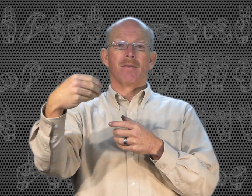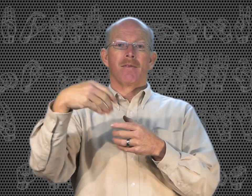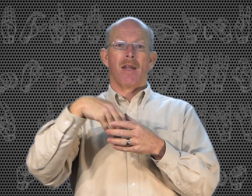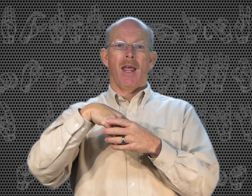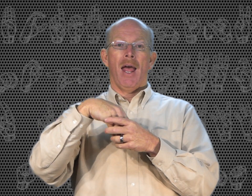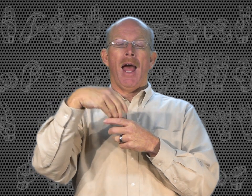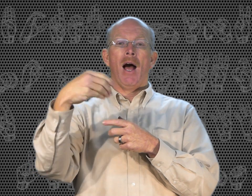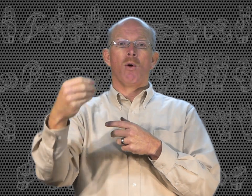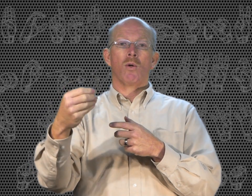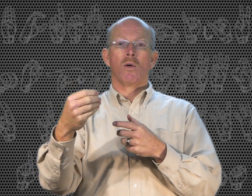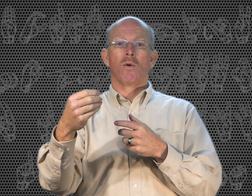Out.